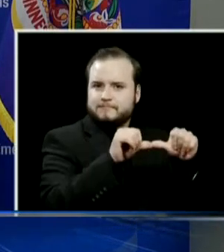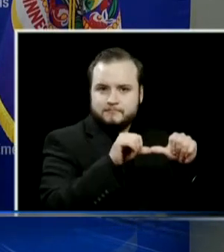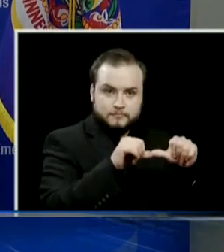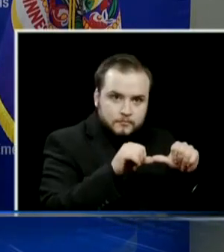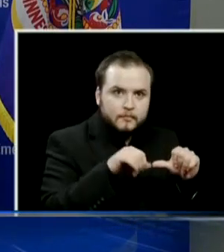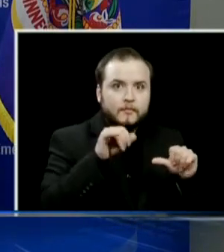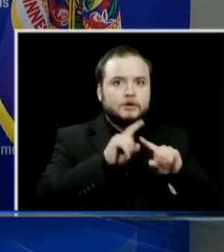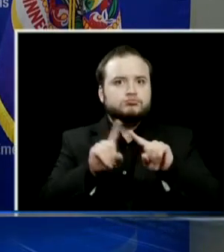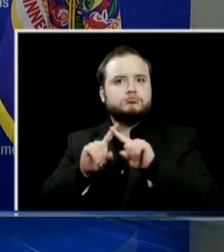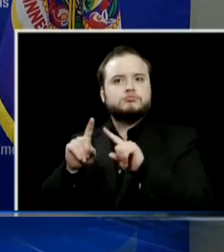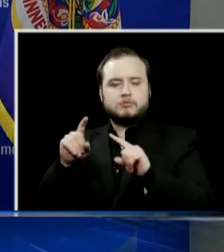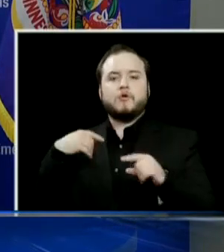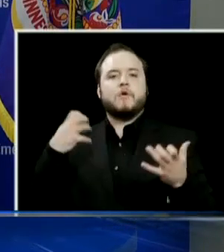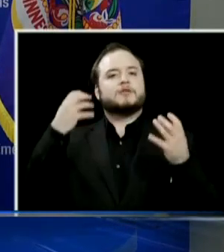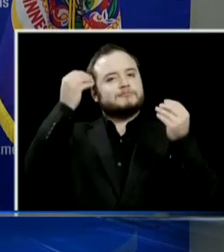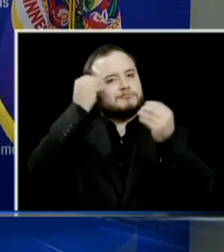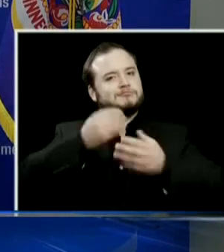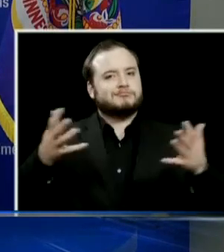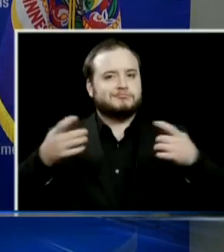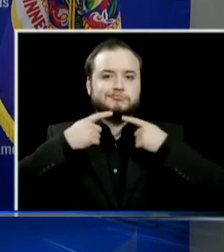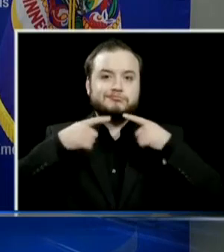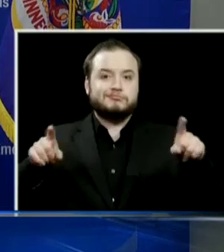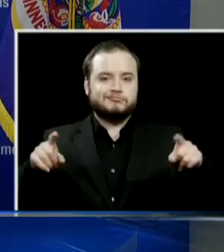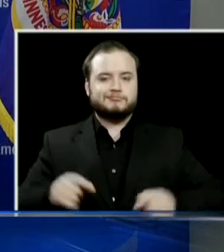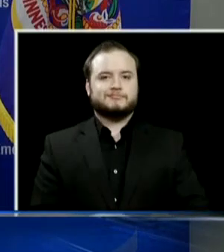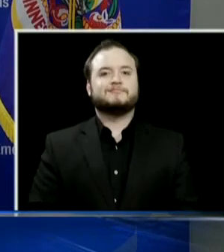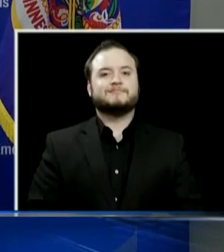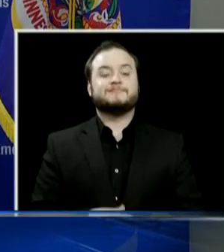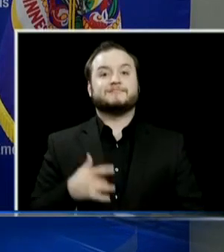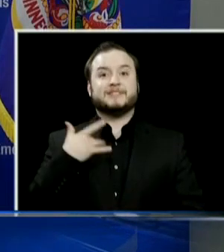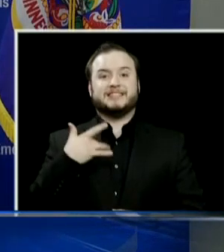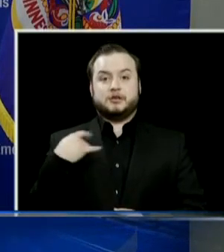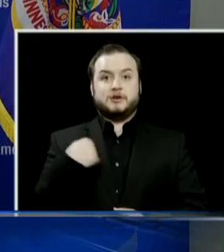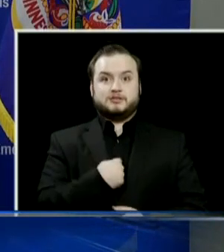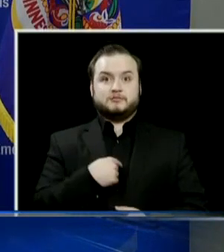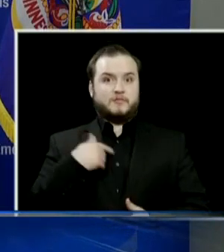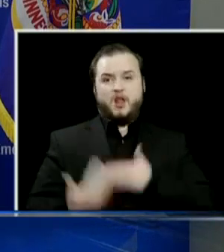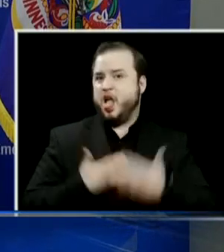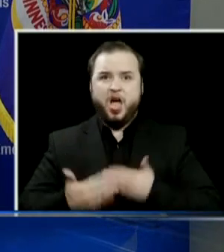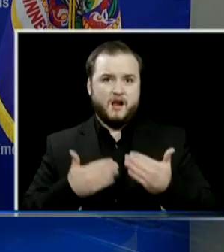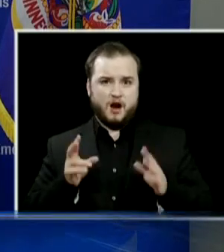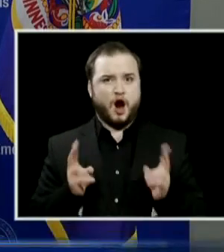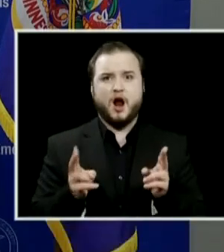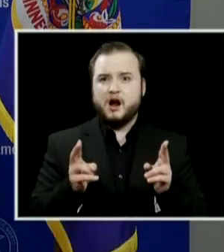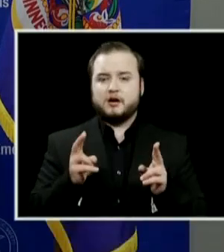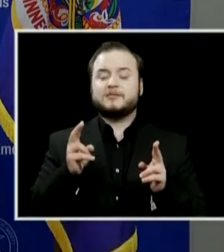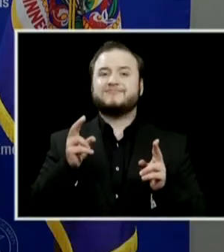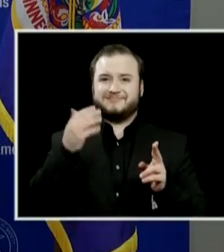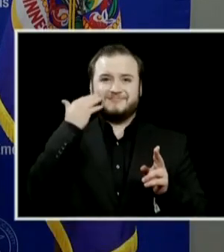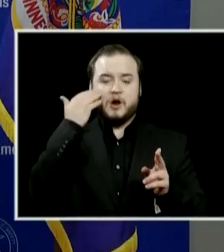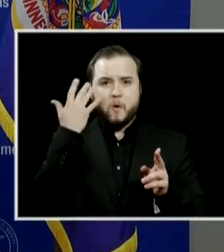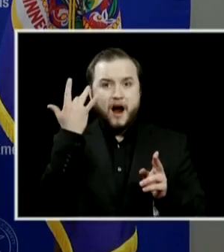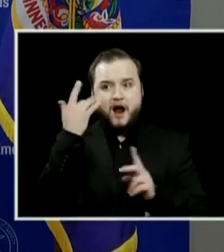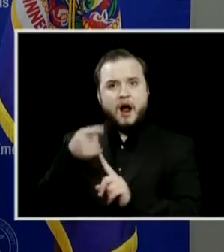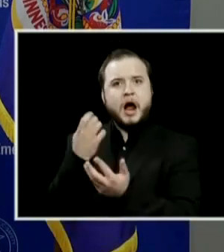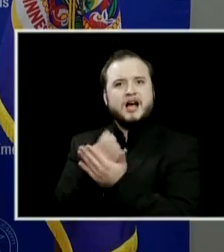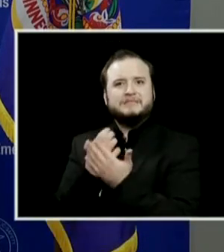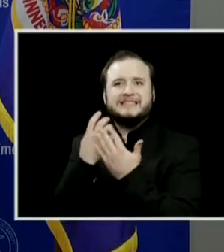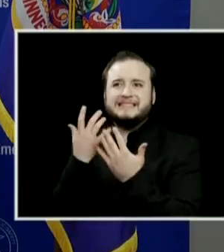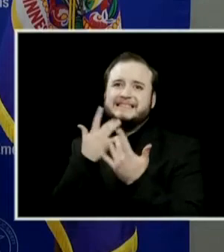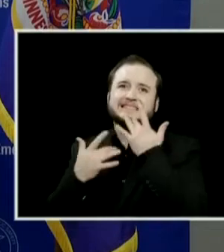urgency and that sense of desperation around economic situation is real and validated.